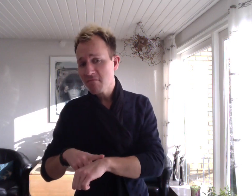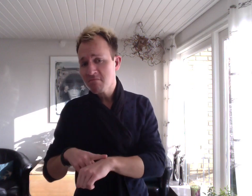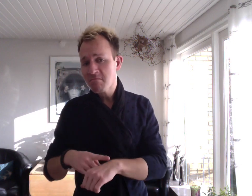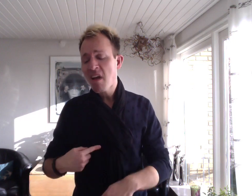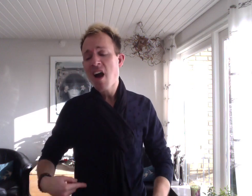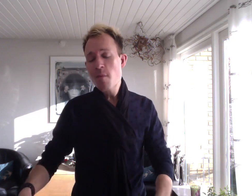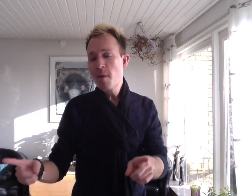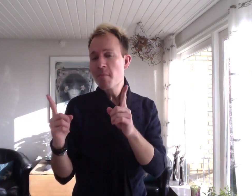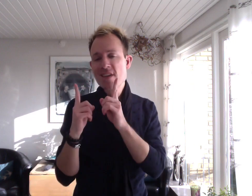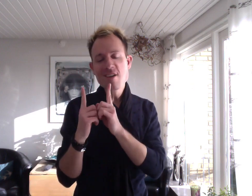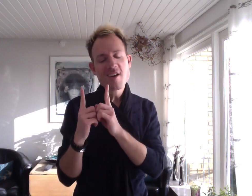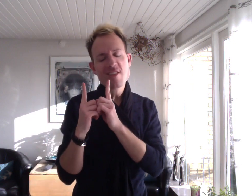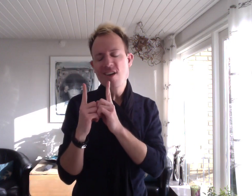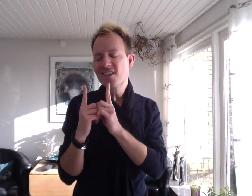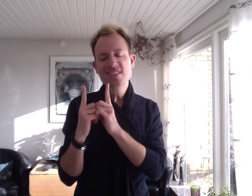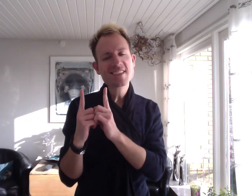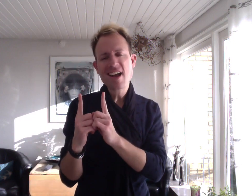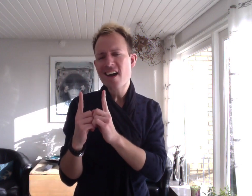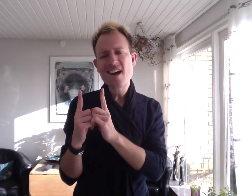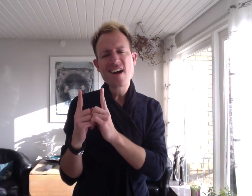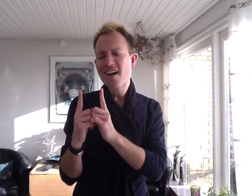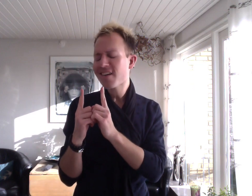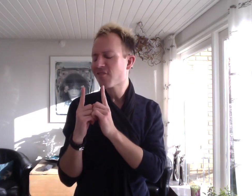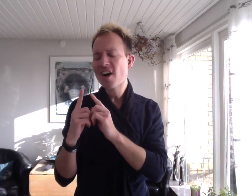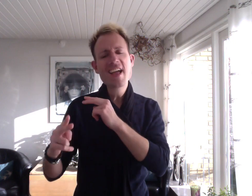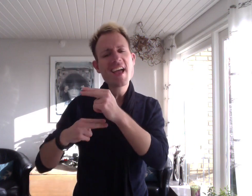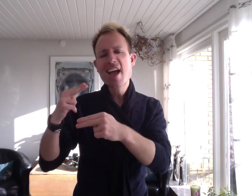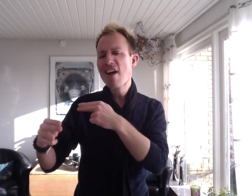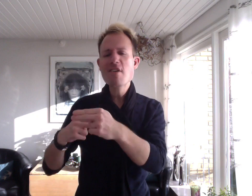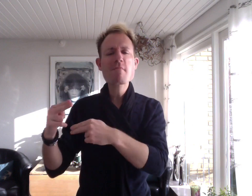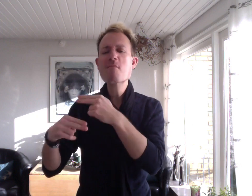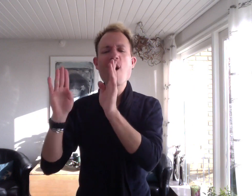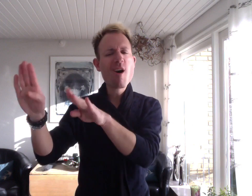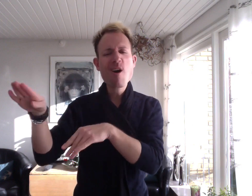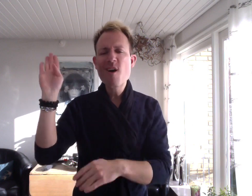I'll be on your side forevermore